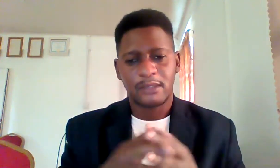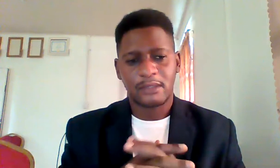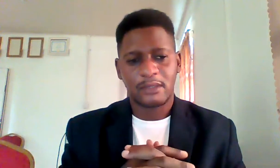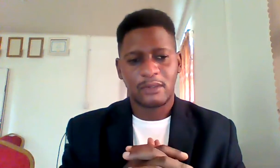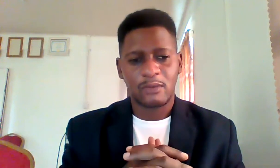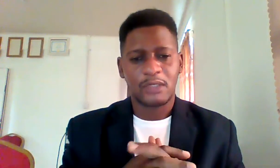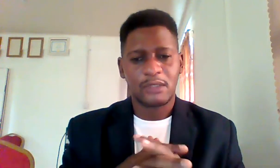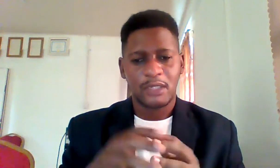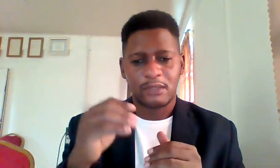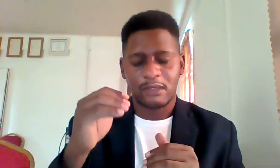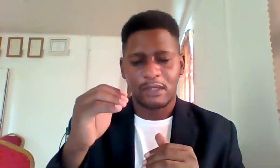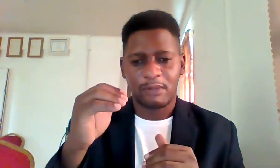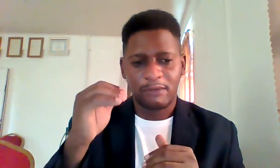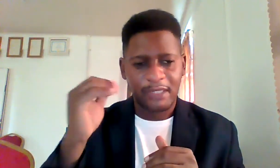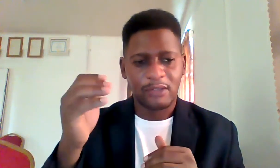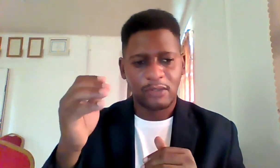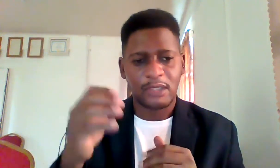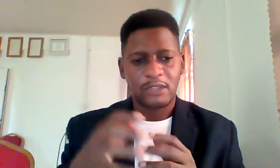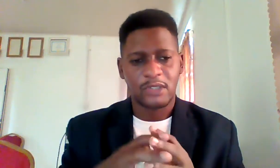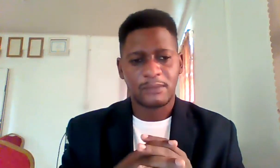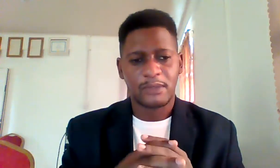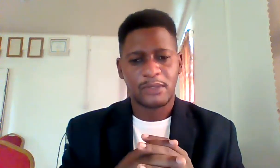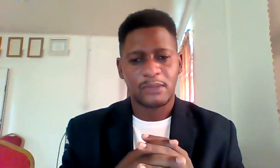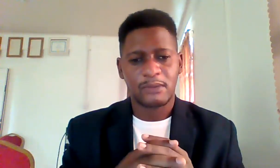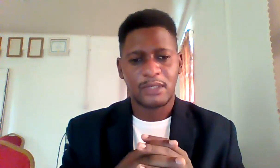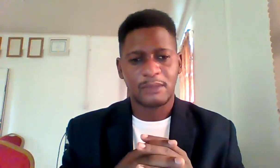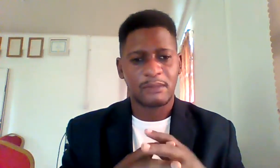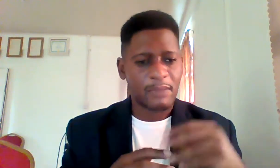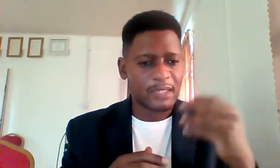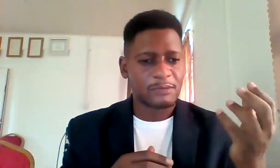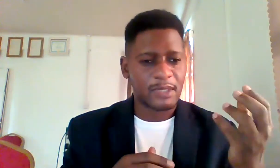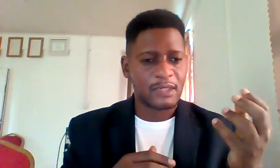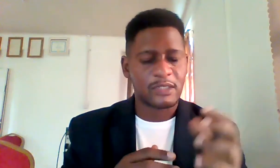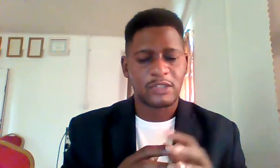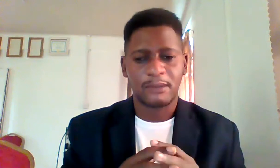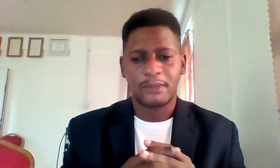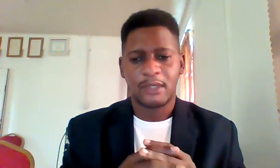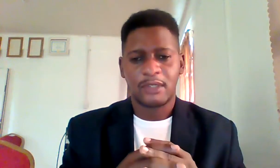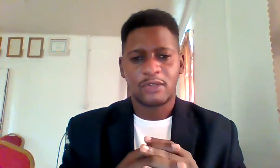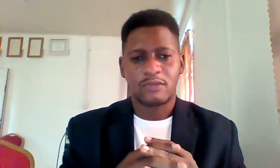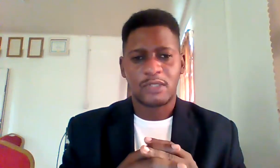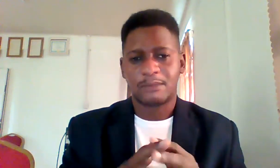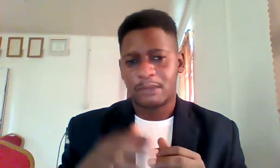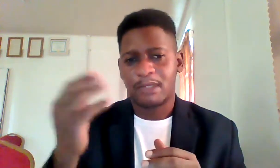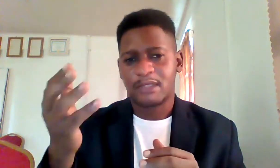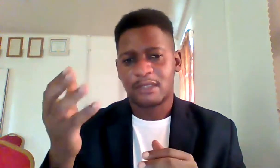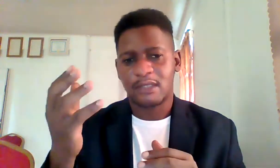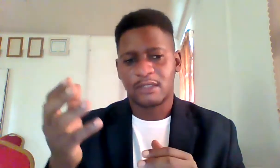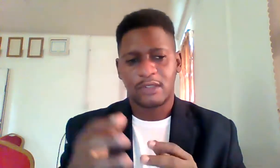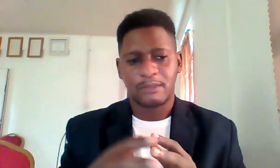one it's about financial leadership two it's about management leadership three it's about business leadership